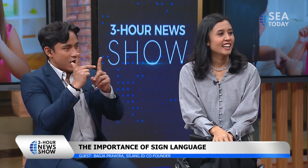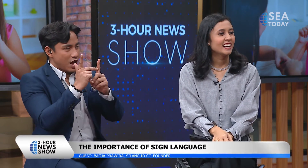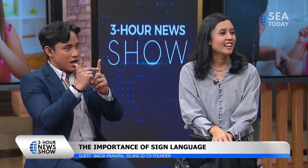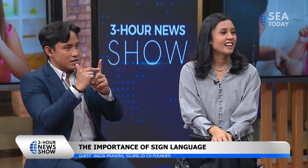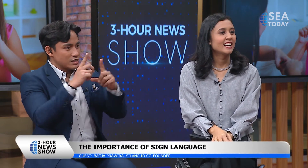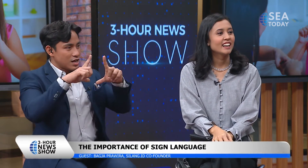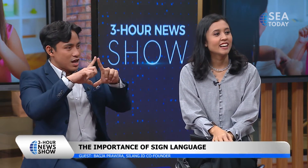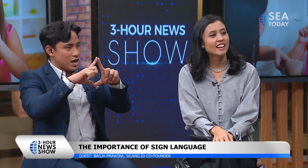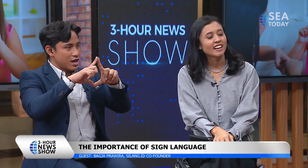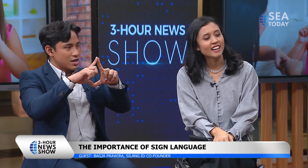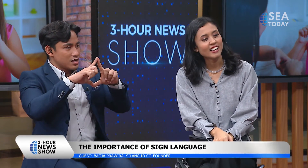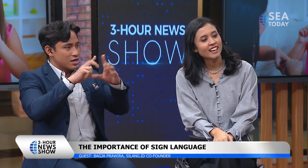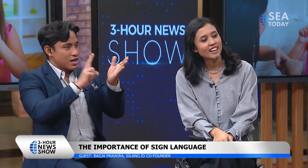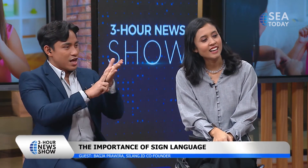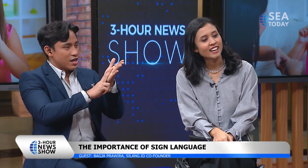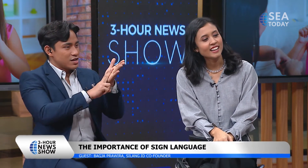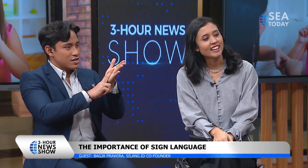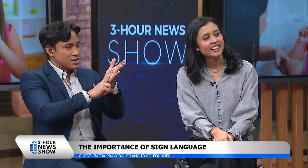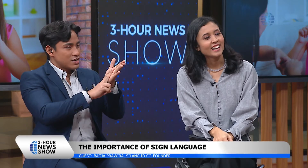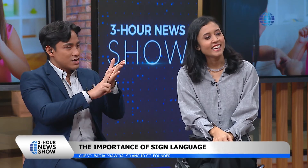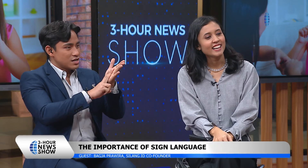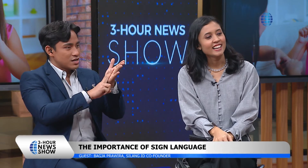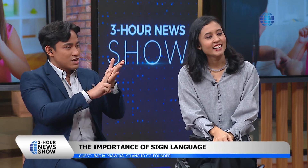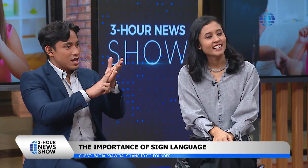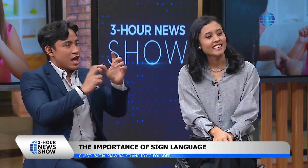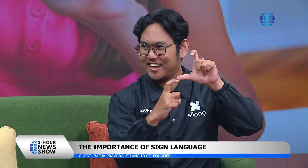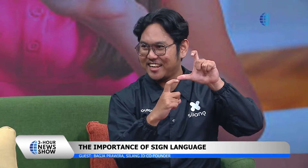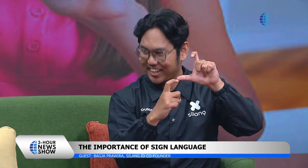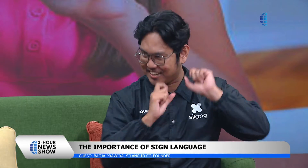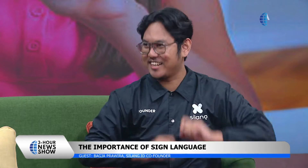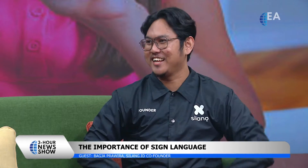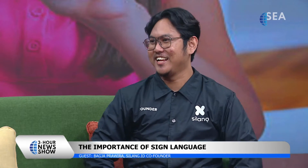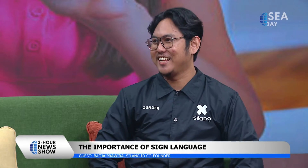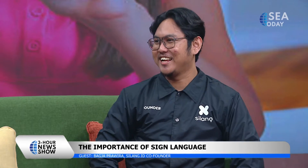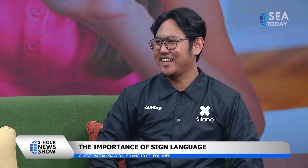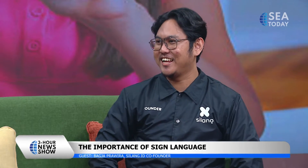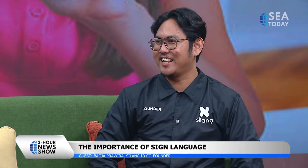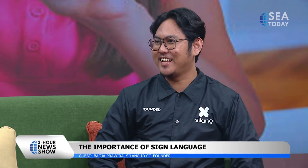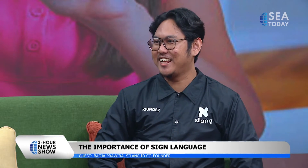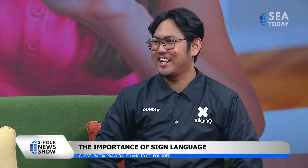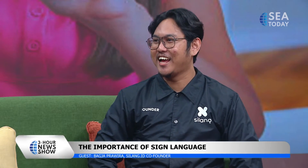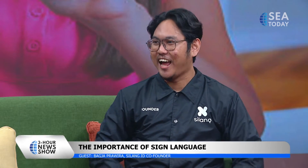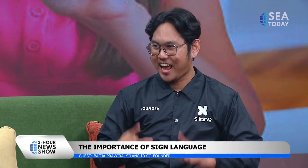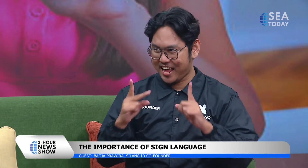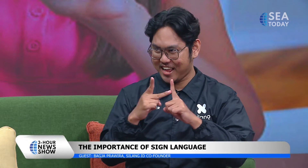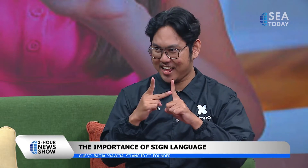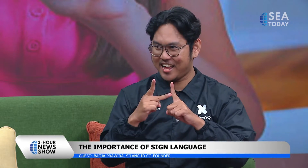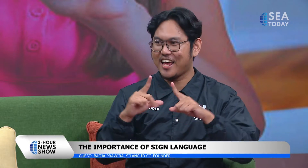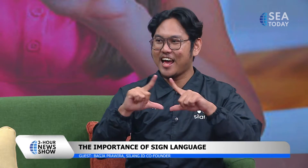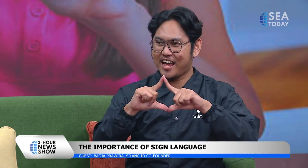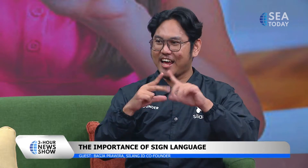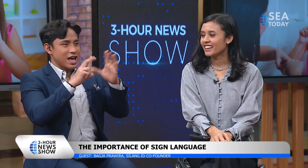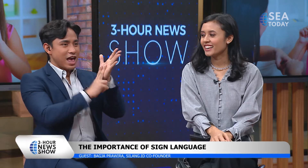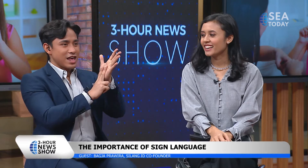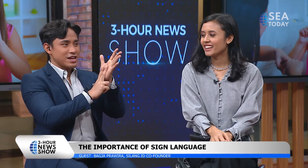hans is a n s okay oh wait h-a-n